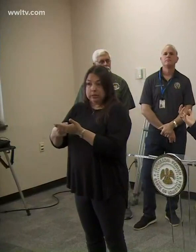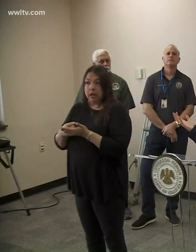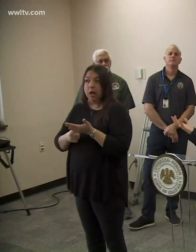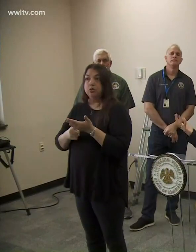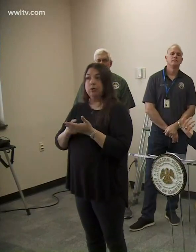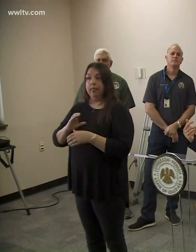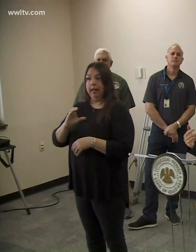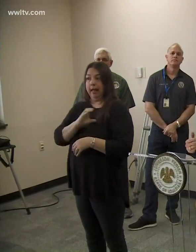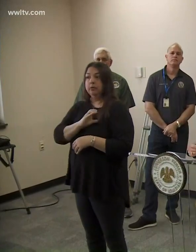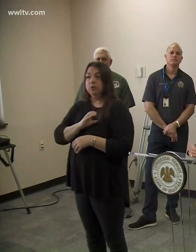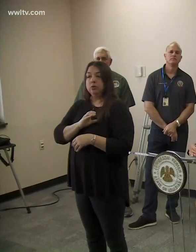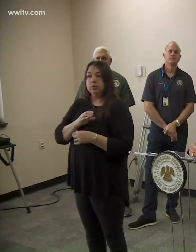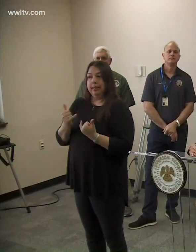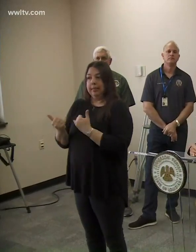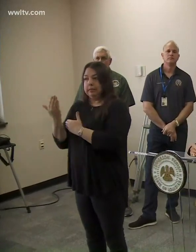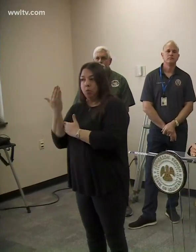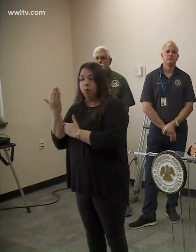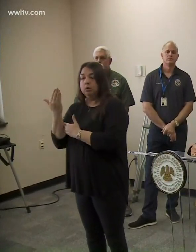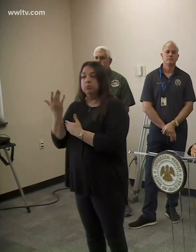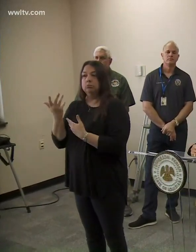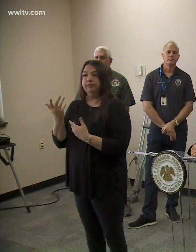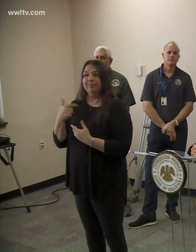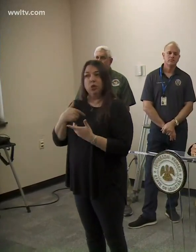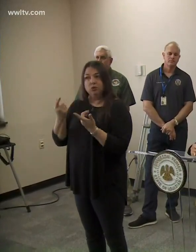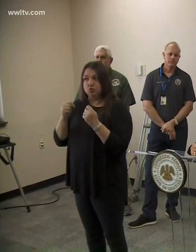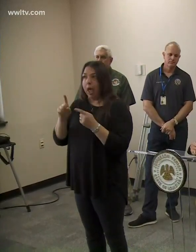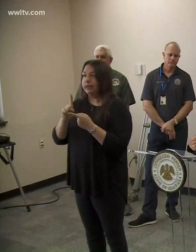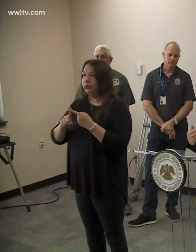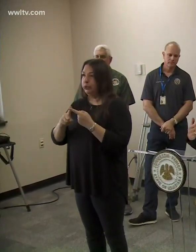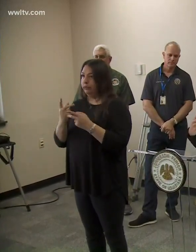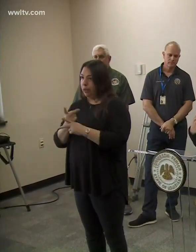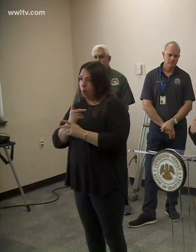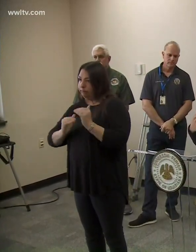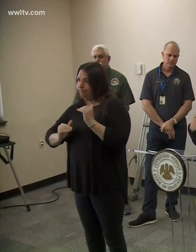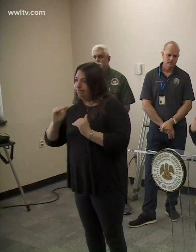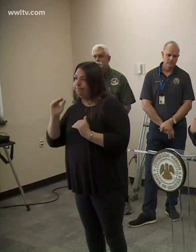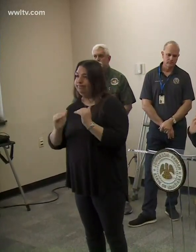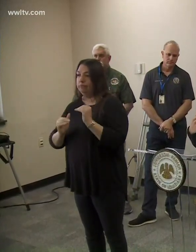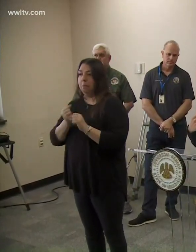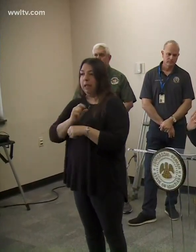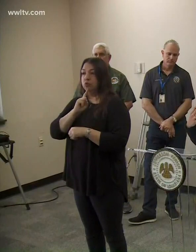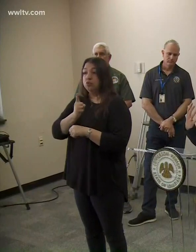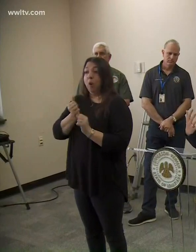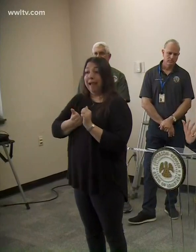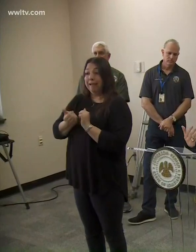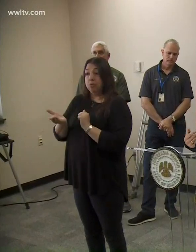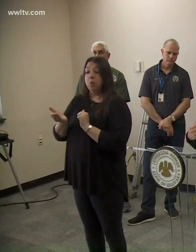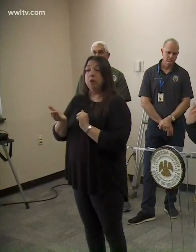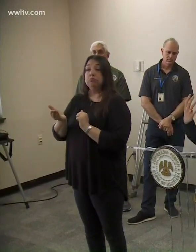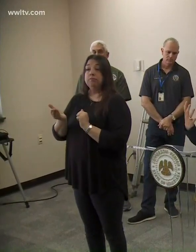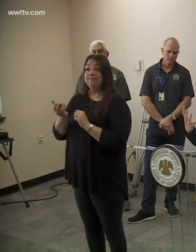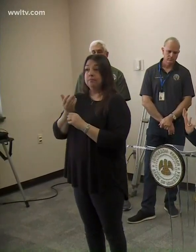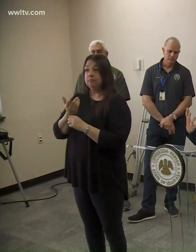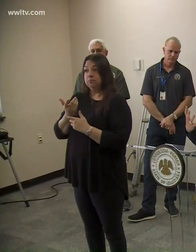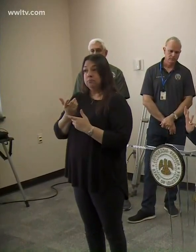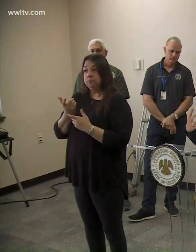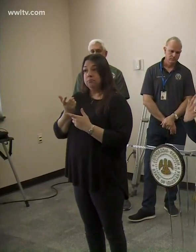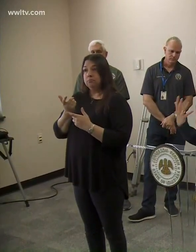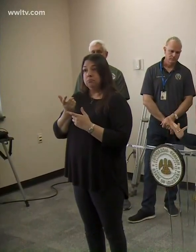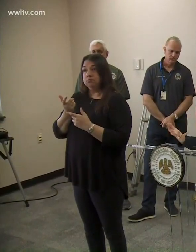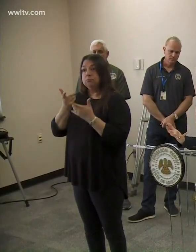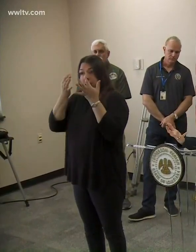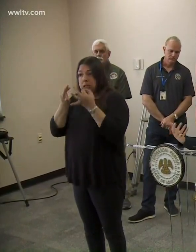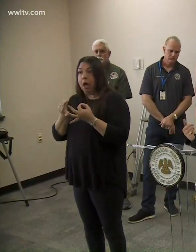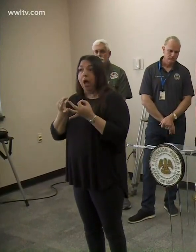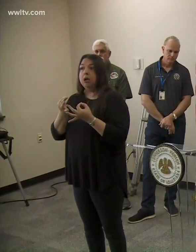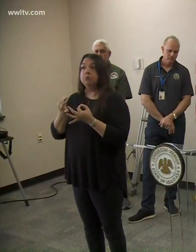the council members were having this morning. And, you know, they're trying to balance, um, making sure that everybody has a say-so in